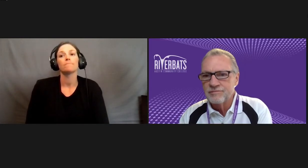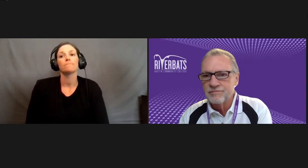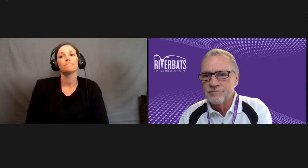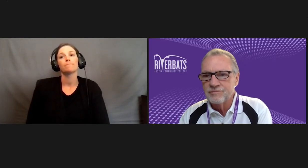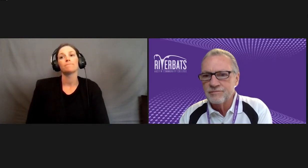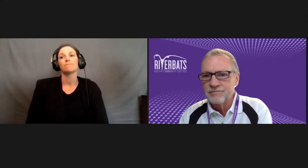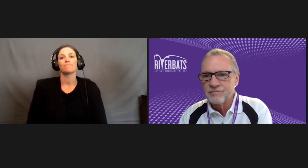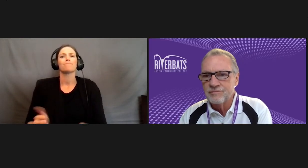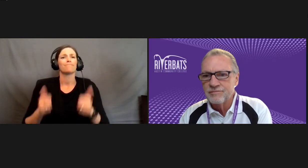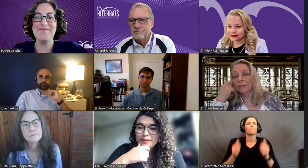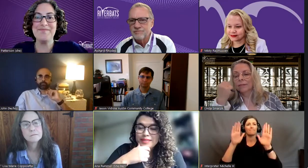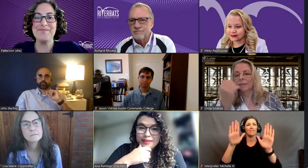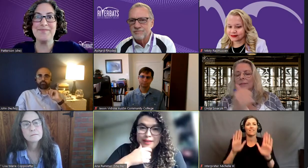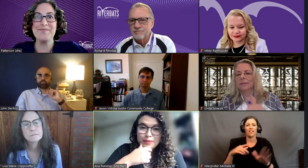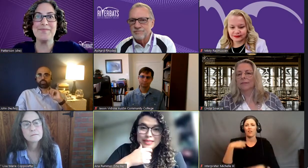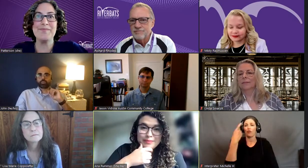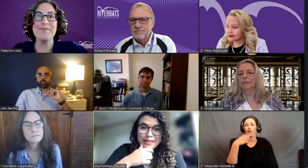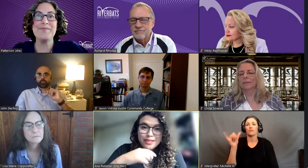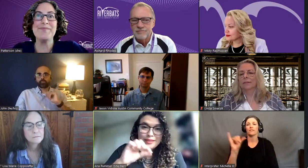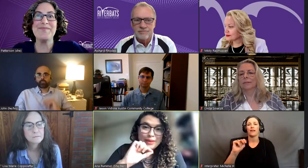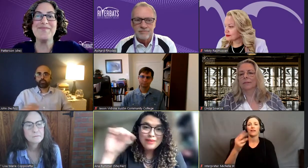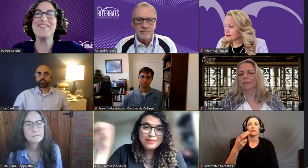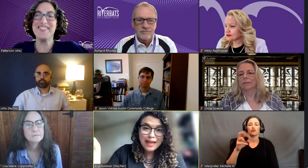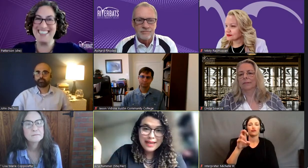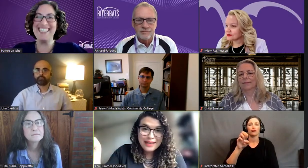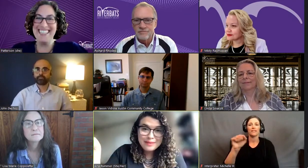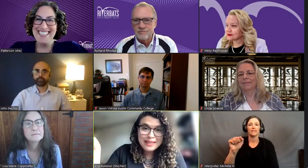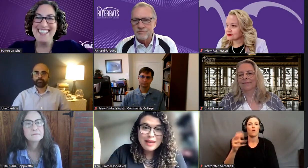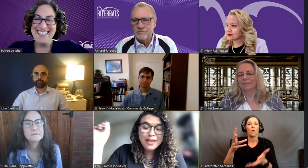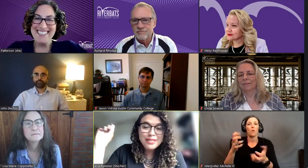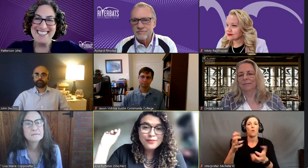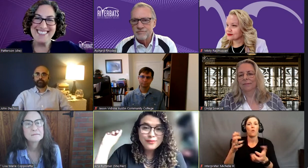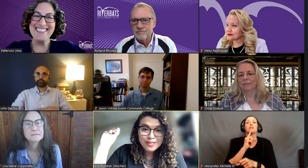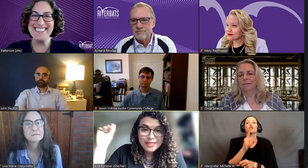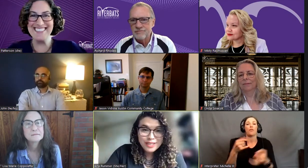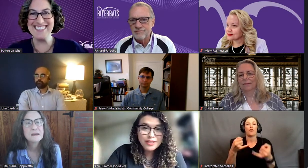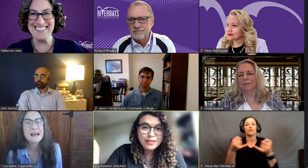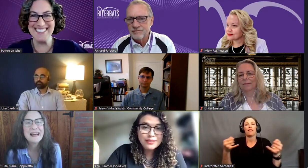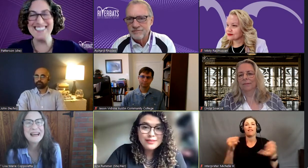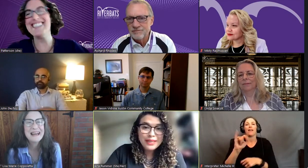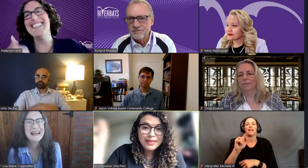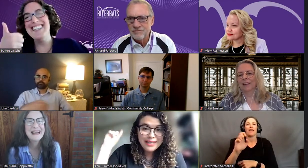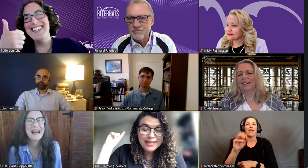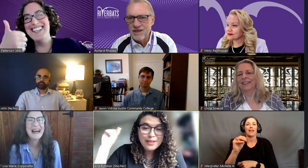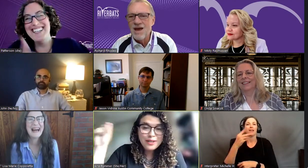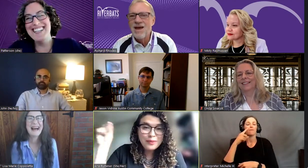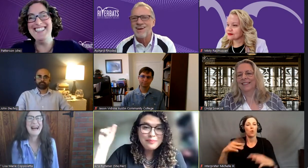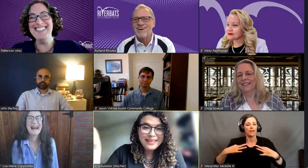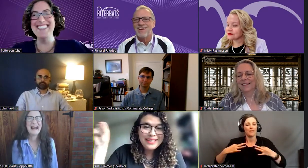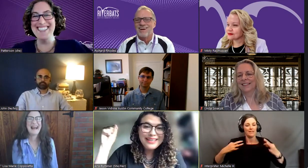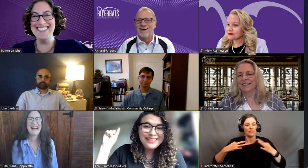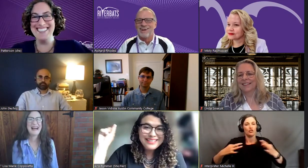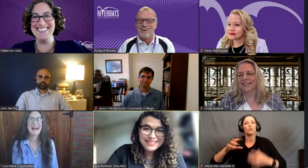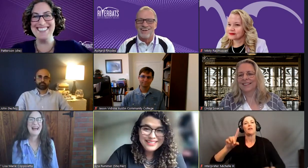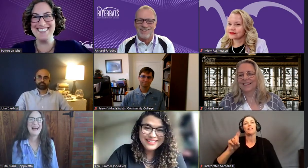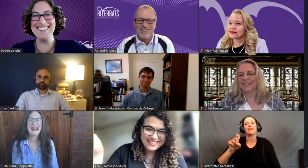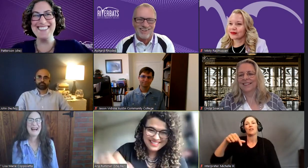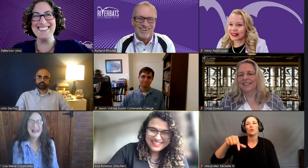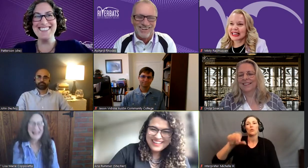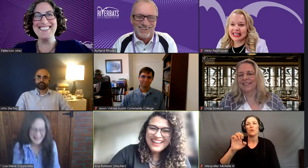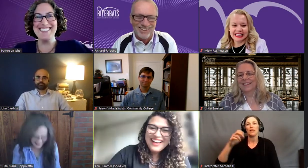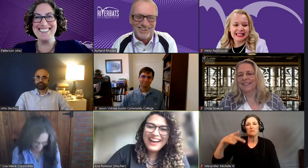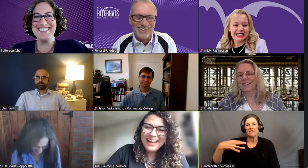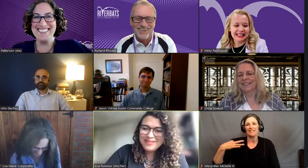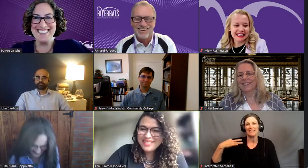Excellent. It looks like Teresa Glenn wants to make sure that we have a line item in that budget for T-shirts. We need QEP T-shirts.